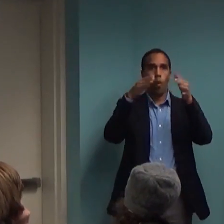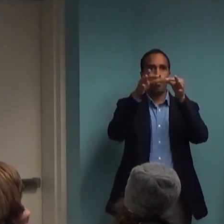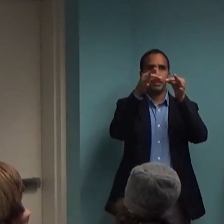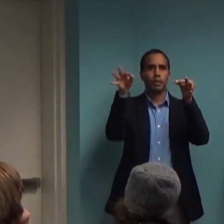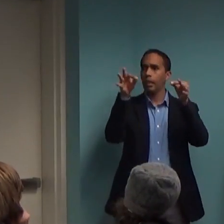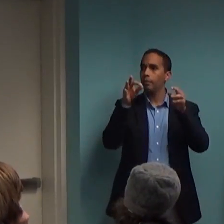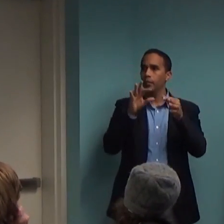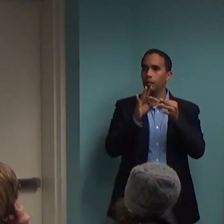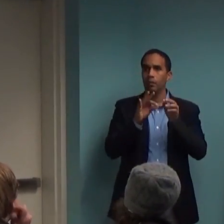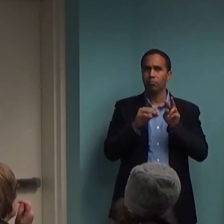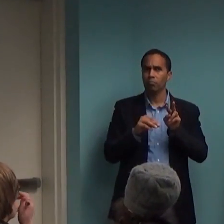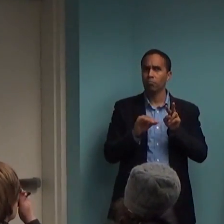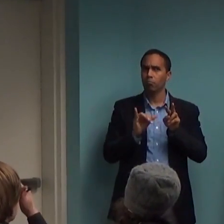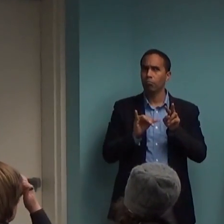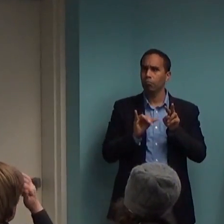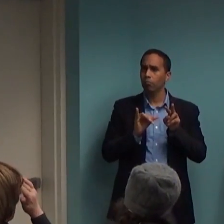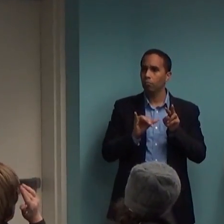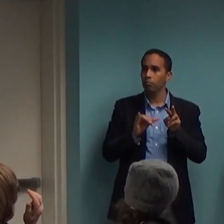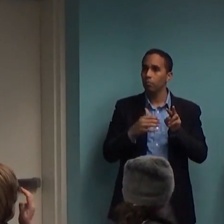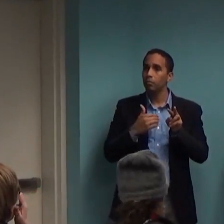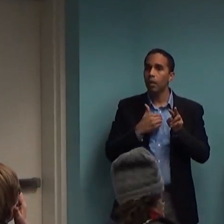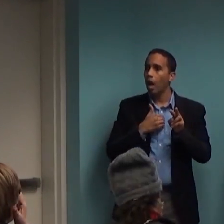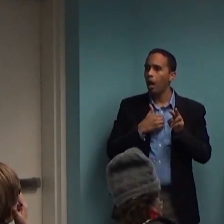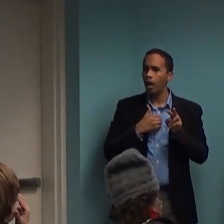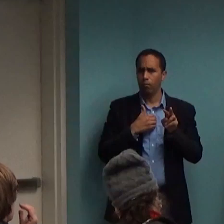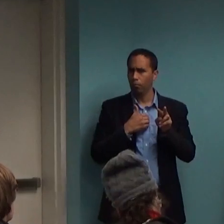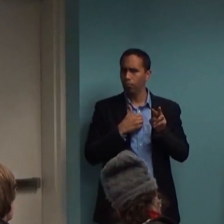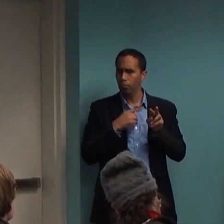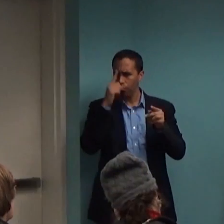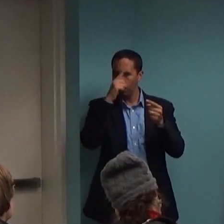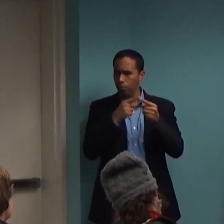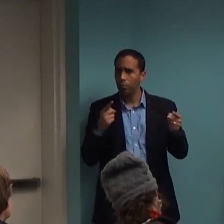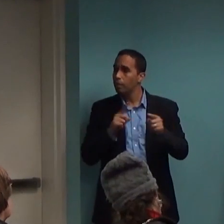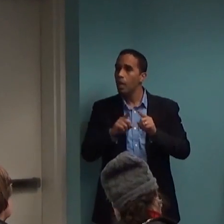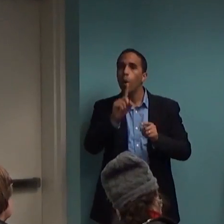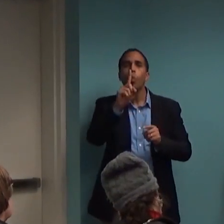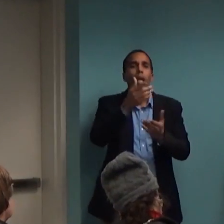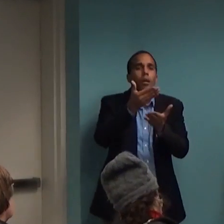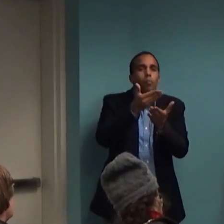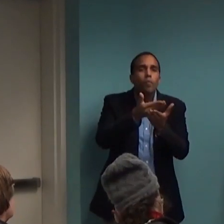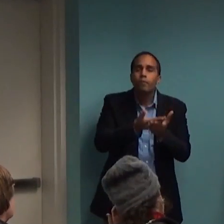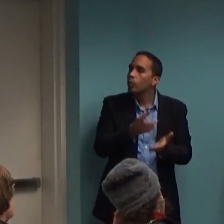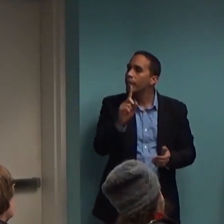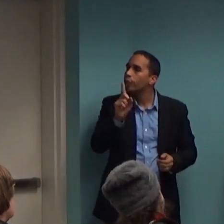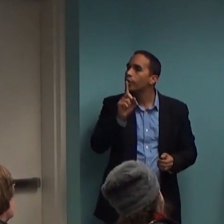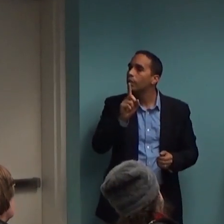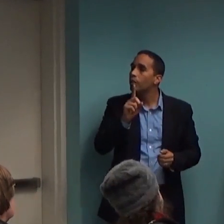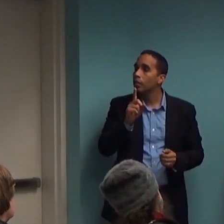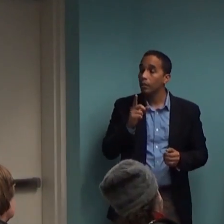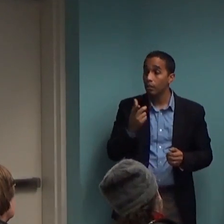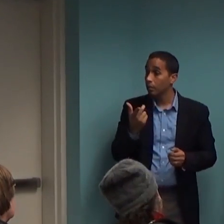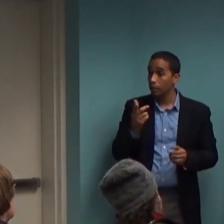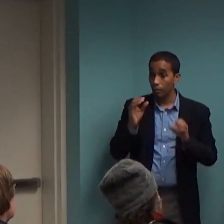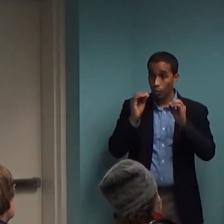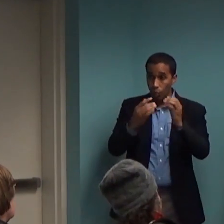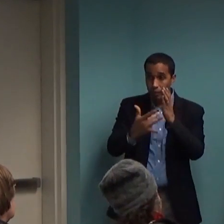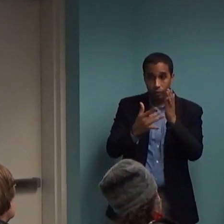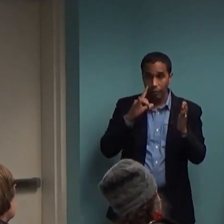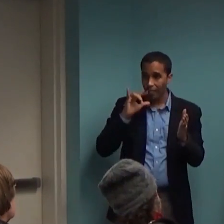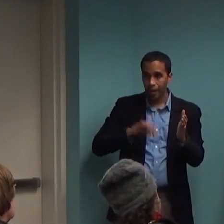difficult proposition to demonstrate, at least not with the technology we have right now. And so I think that's a point